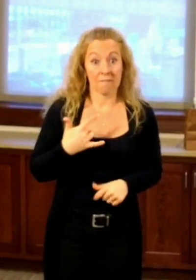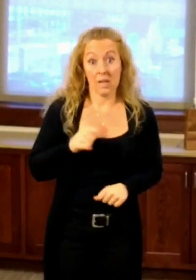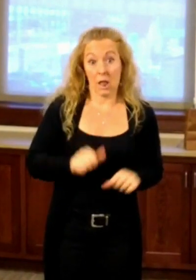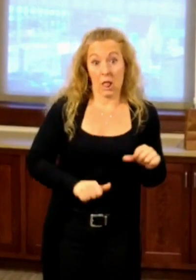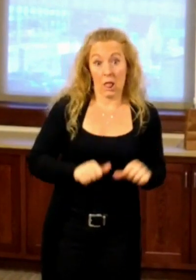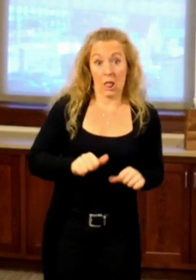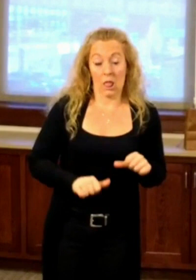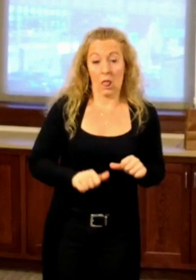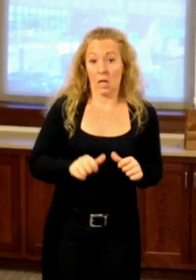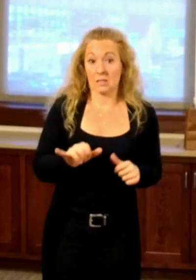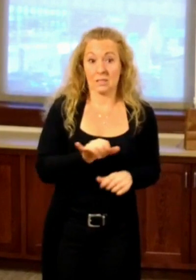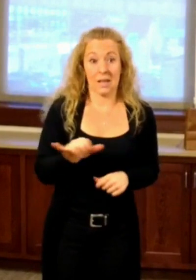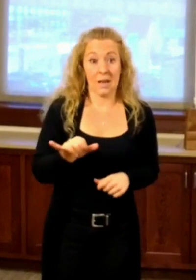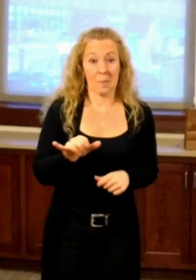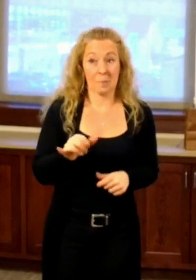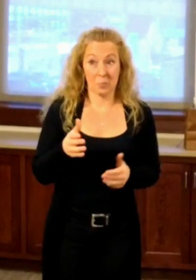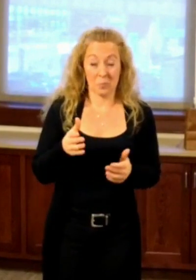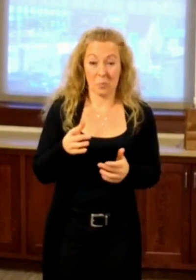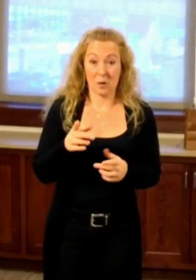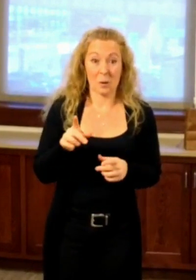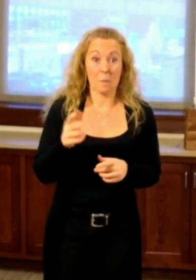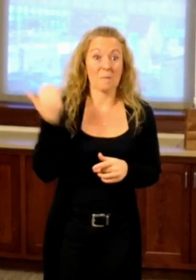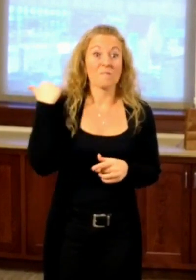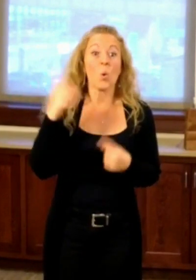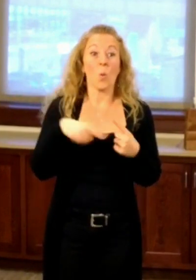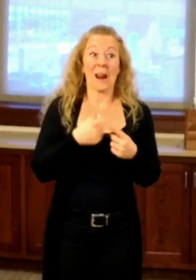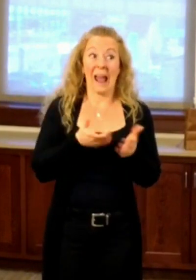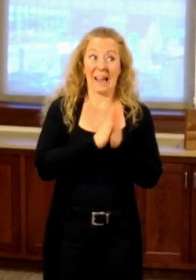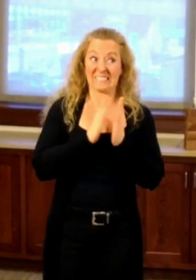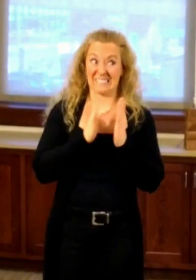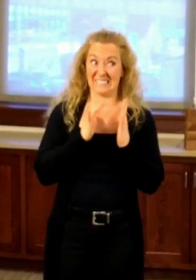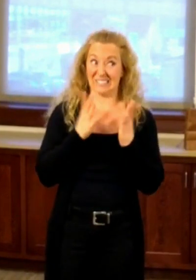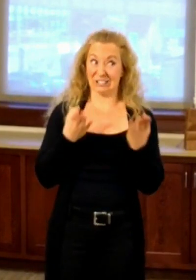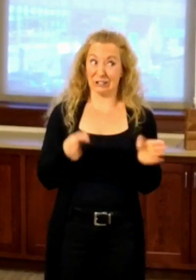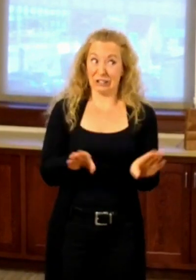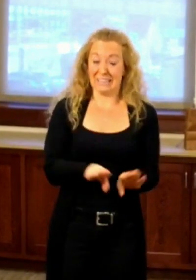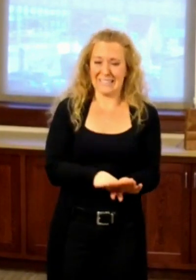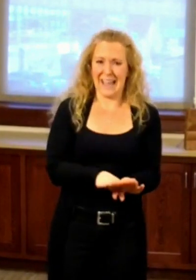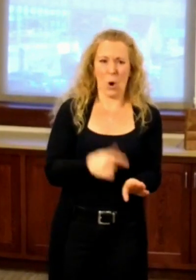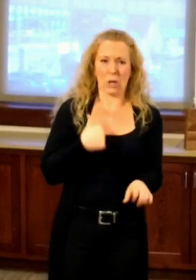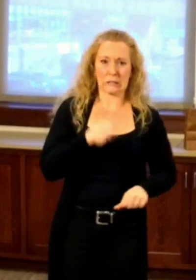rise after we move to the yellow, the county says that they may have to move back into the red.